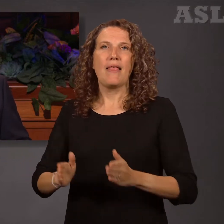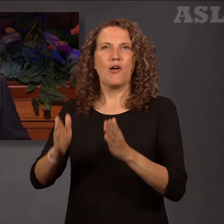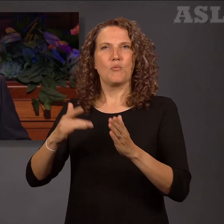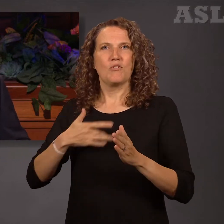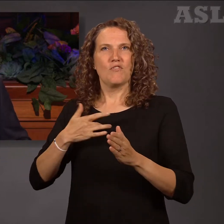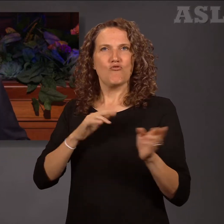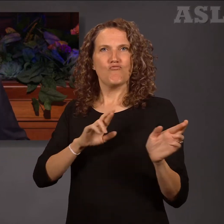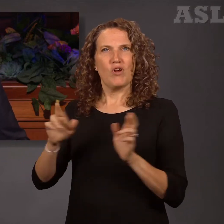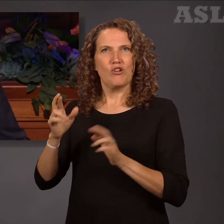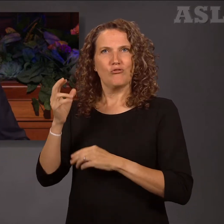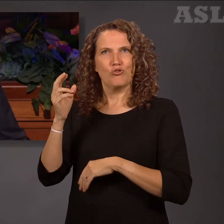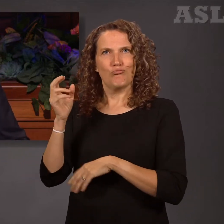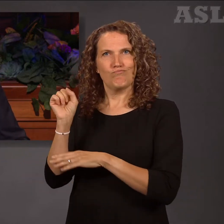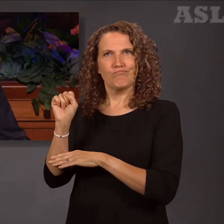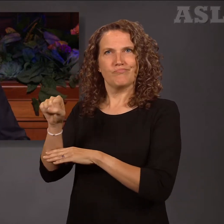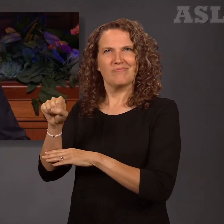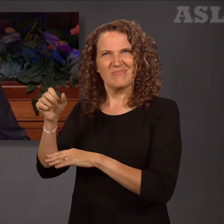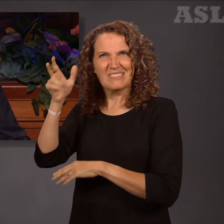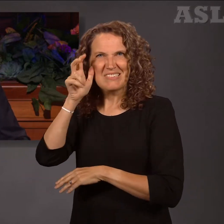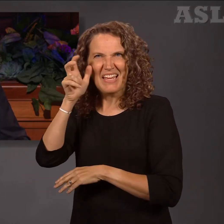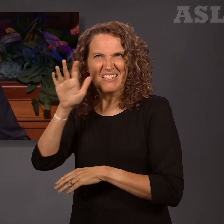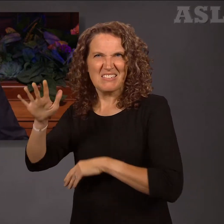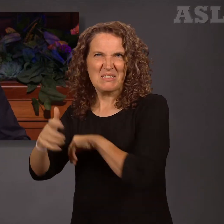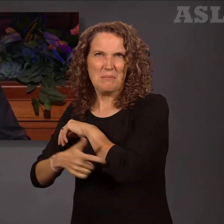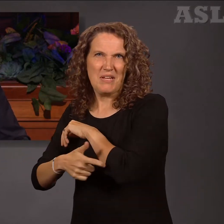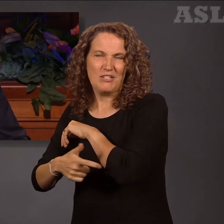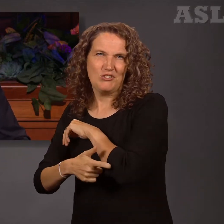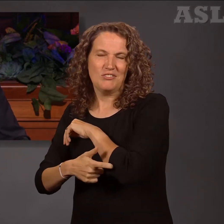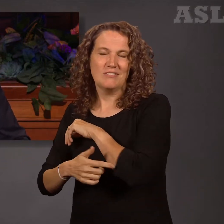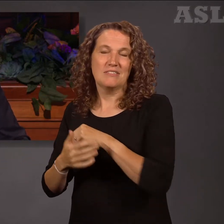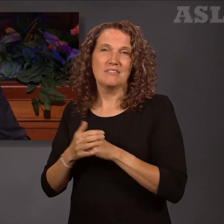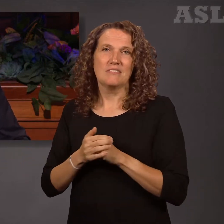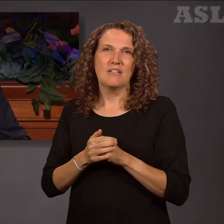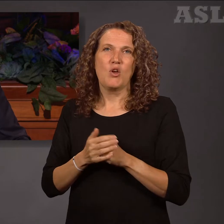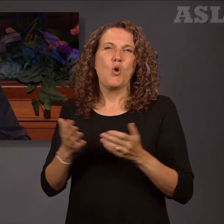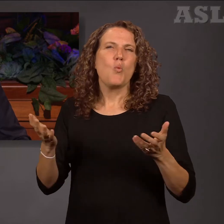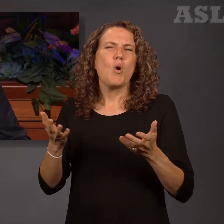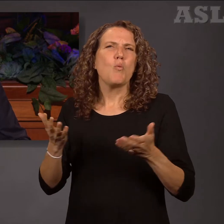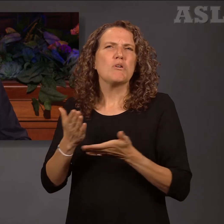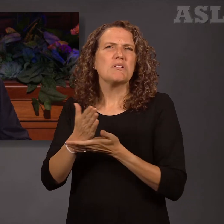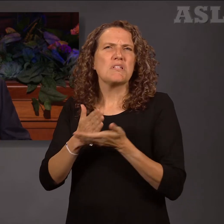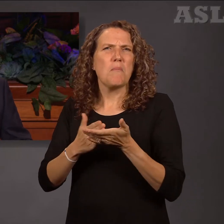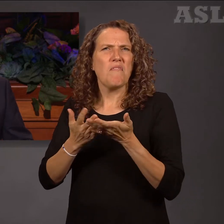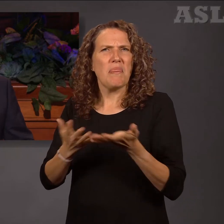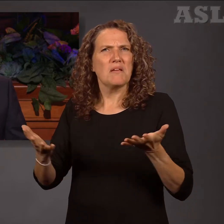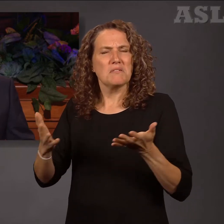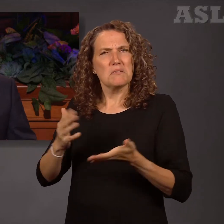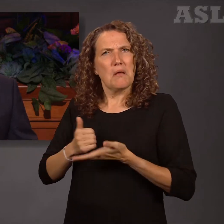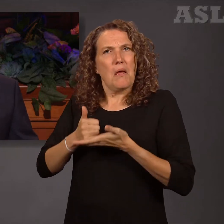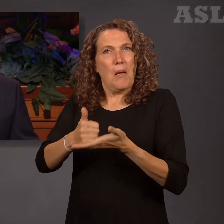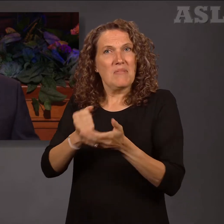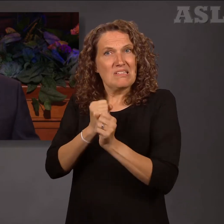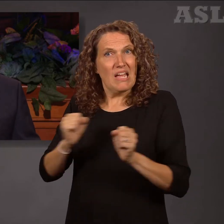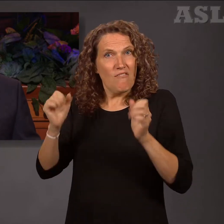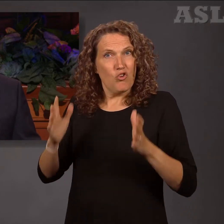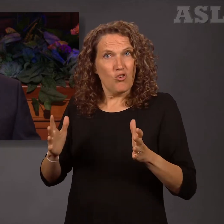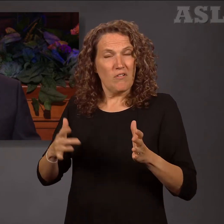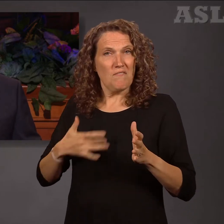temptations of the adversary. What were some of the factors that helped the Savior to be prepared for that crucial